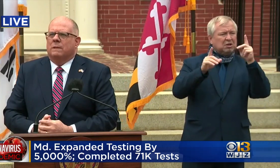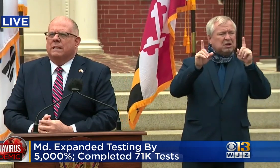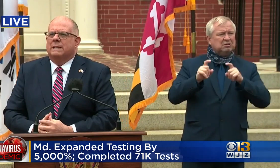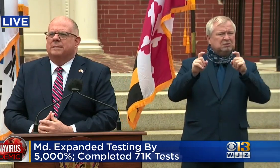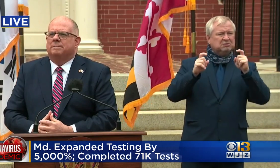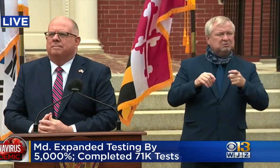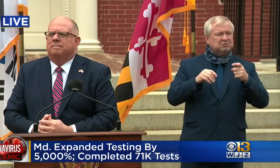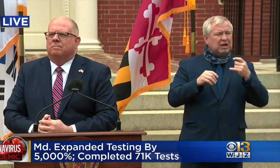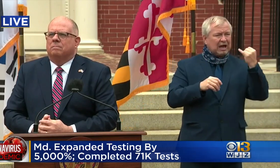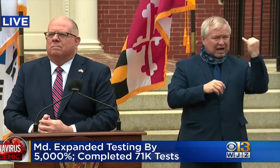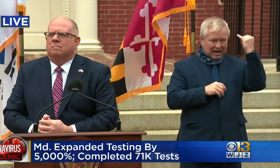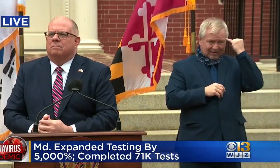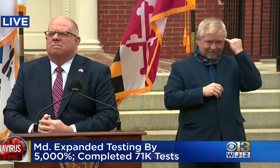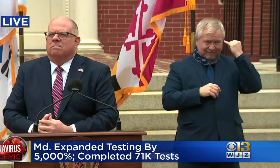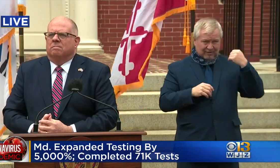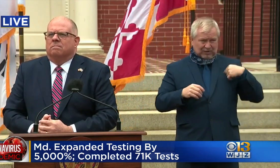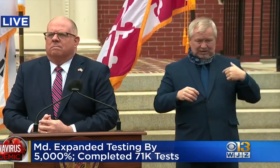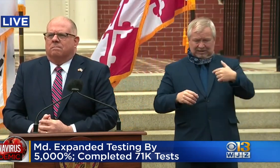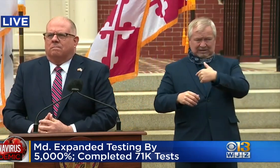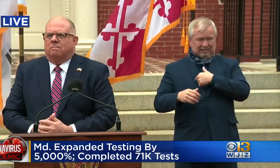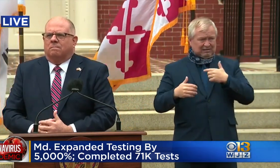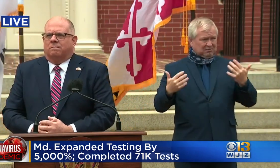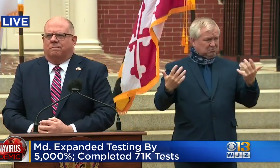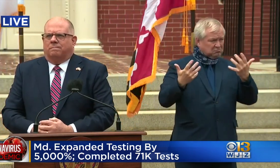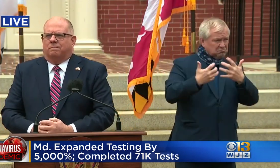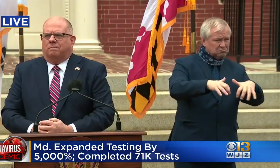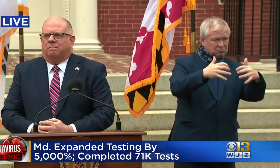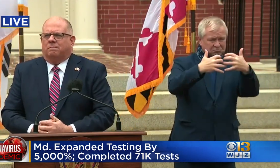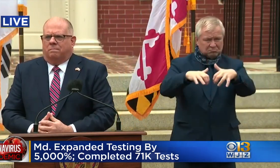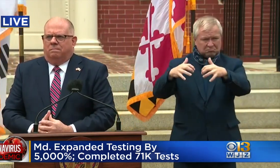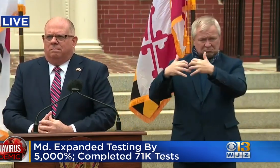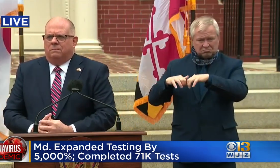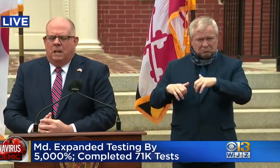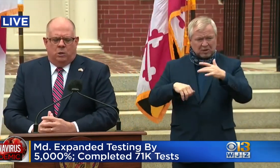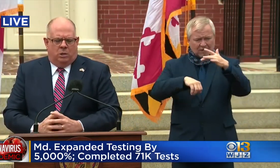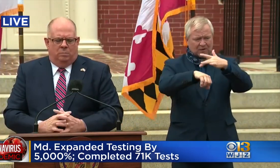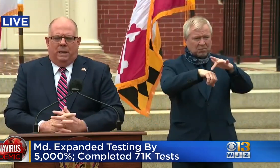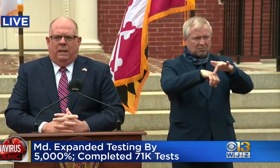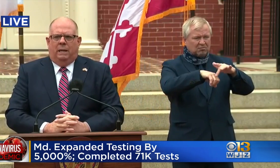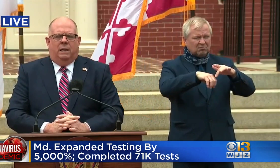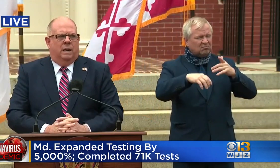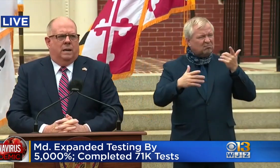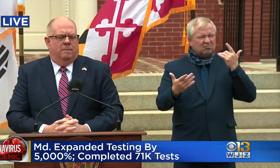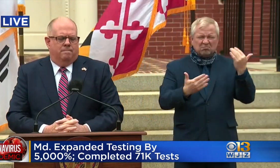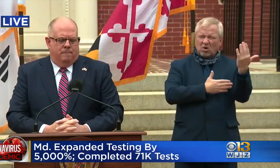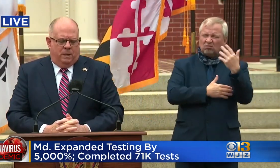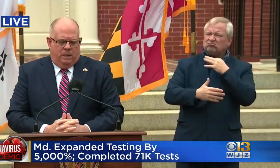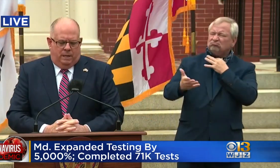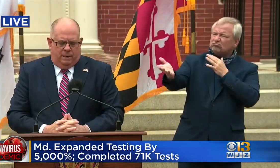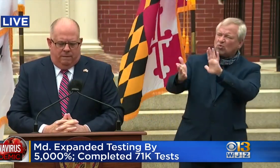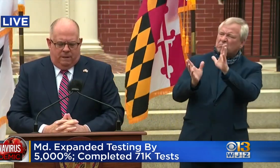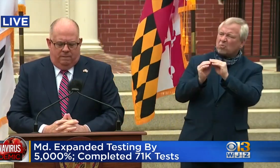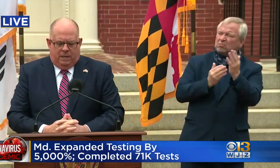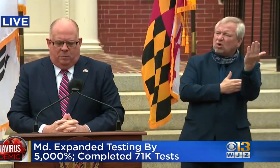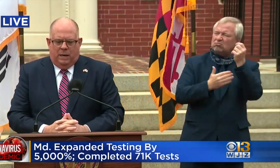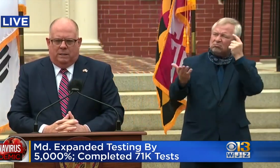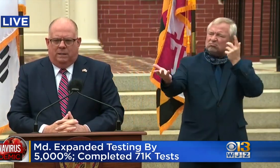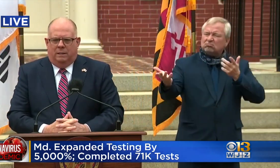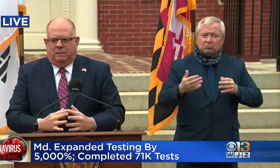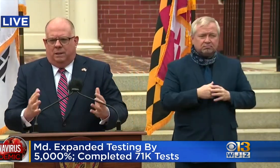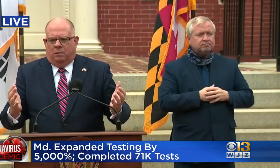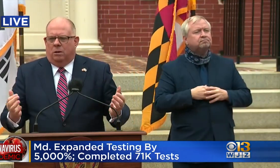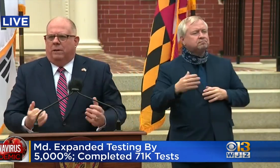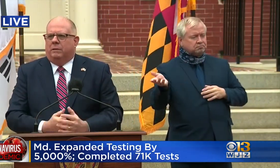It was good meeting. The vice